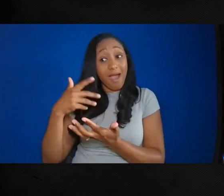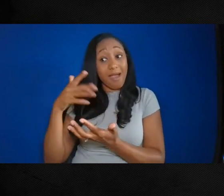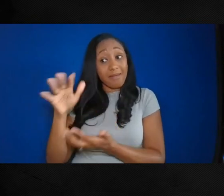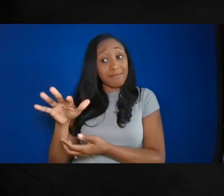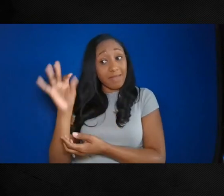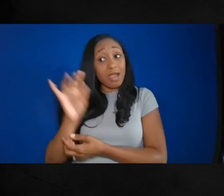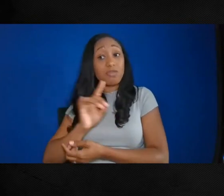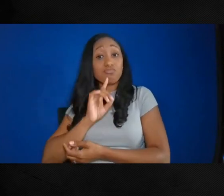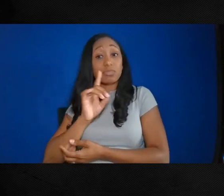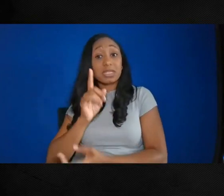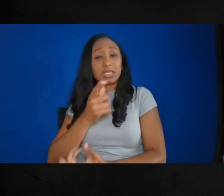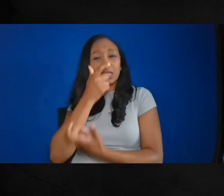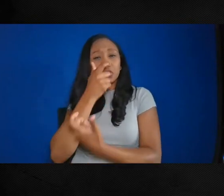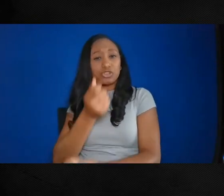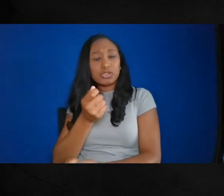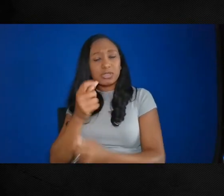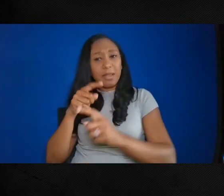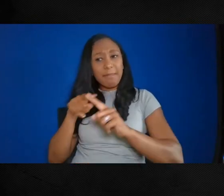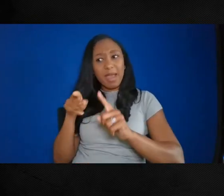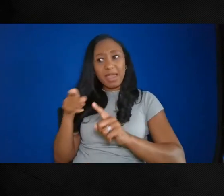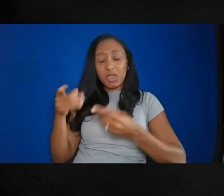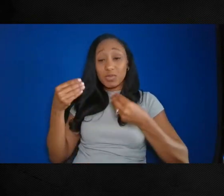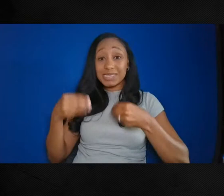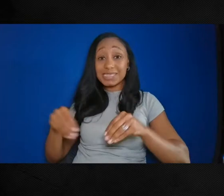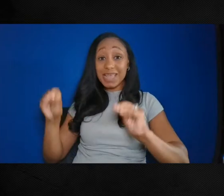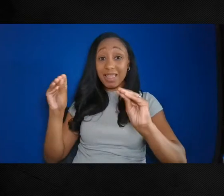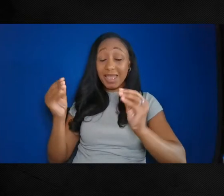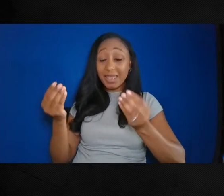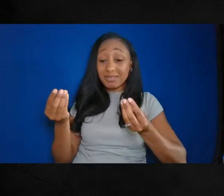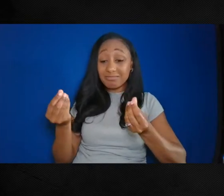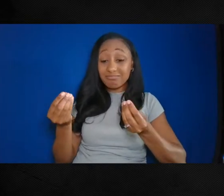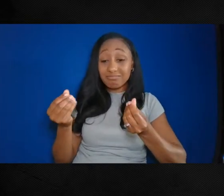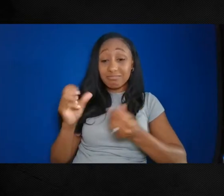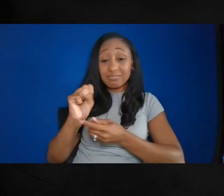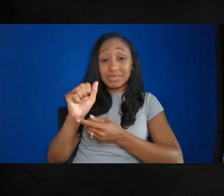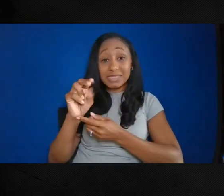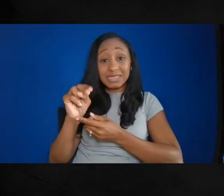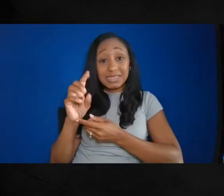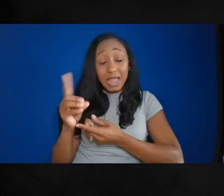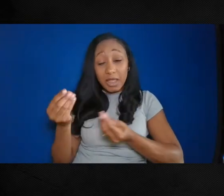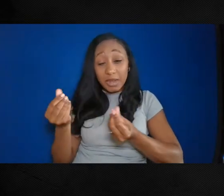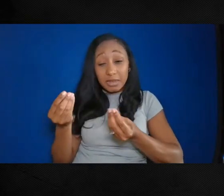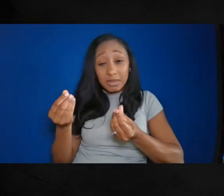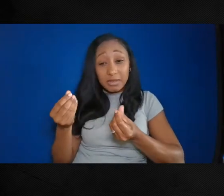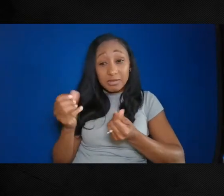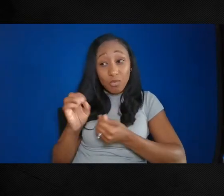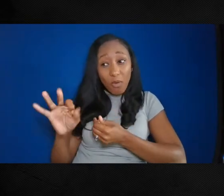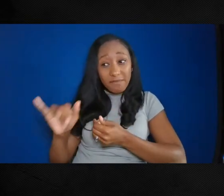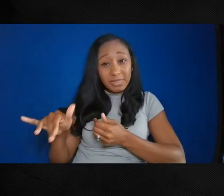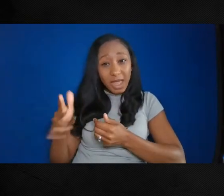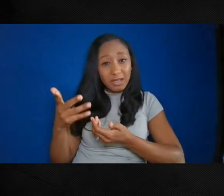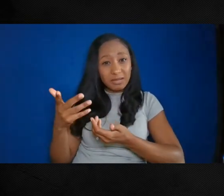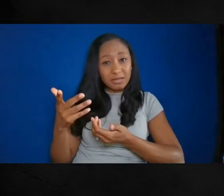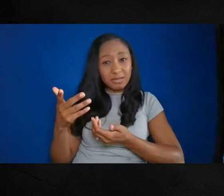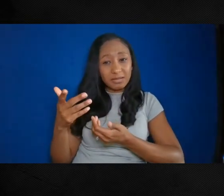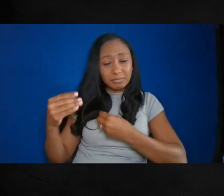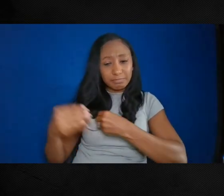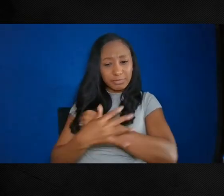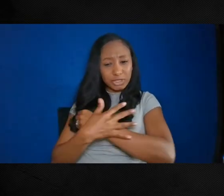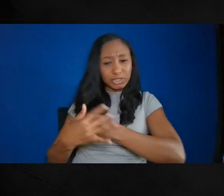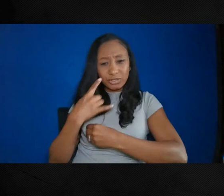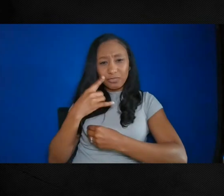Carr was selling sand off of that beach for 10 cents a ton. Can you just imagine the